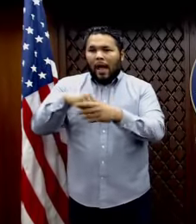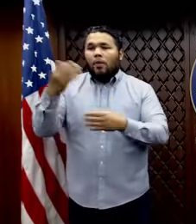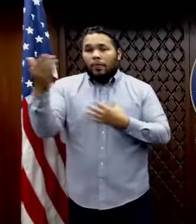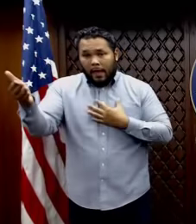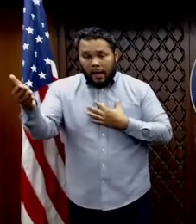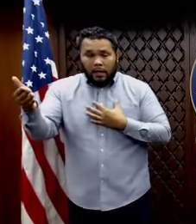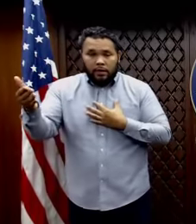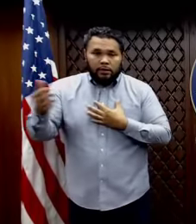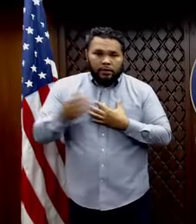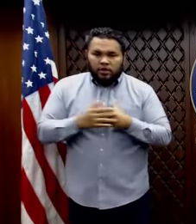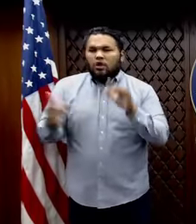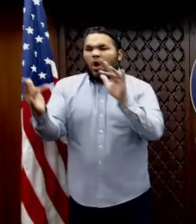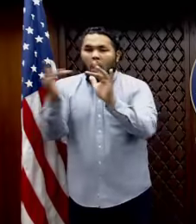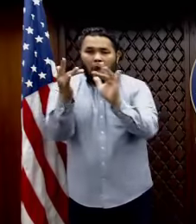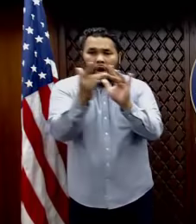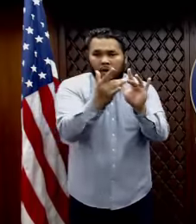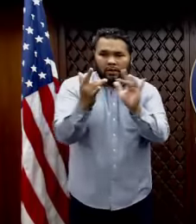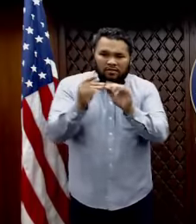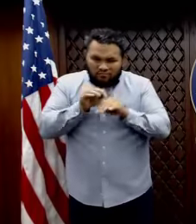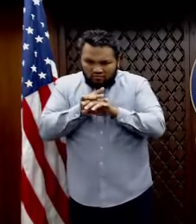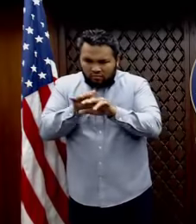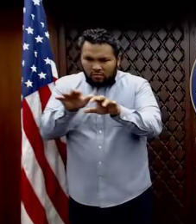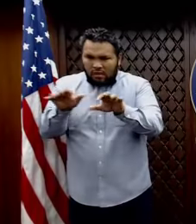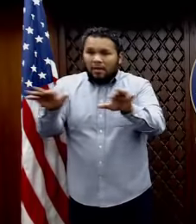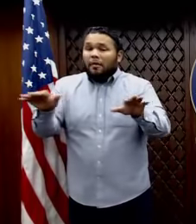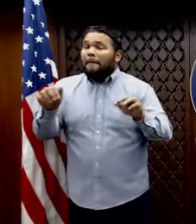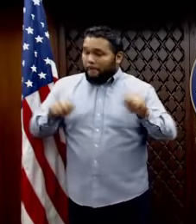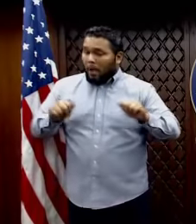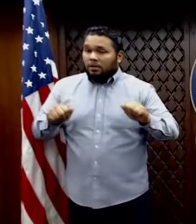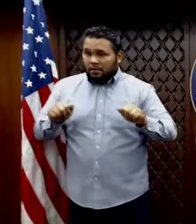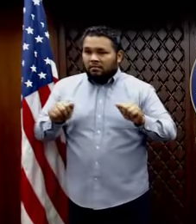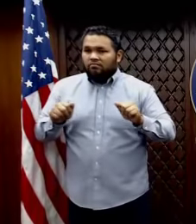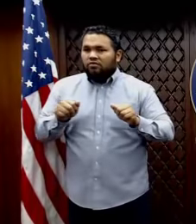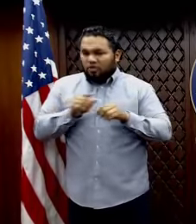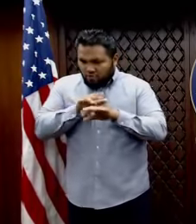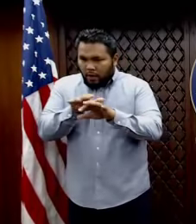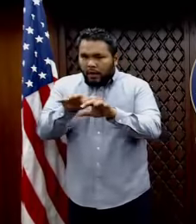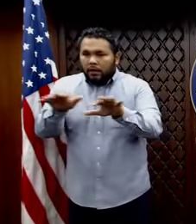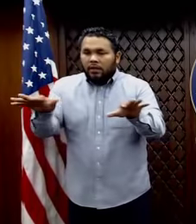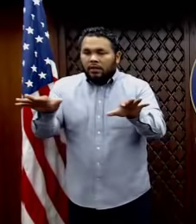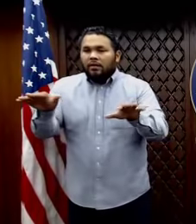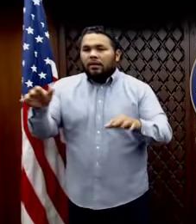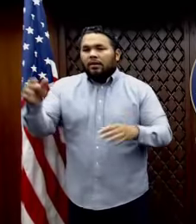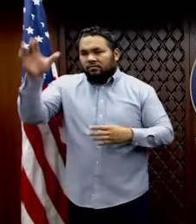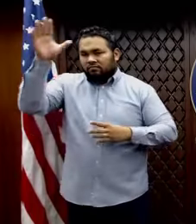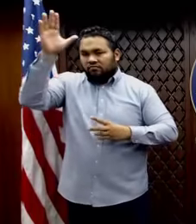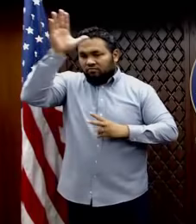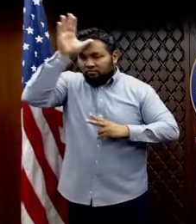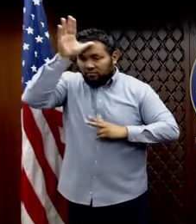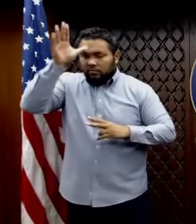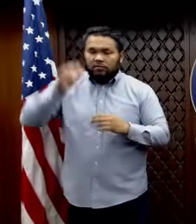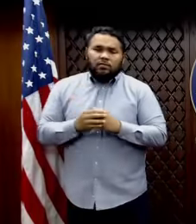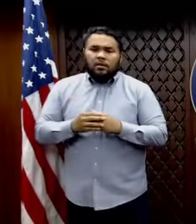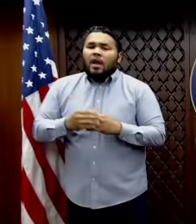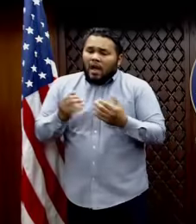other people and, uh, possibly transmitting. So, I just wanted to say that even the people that are in the